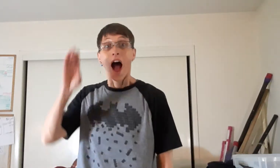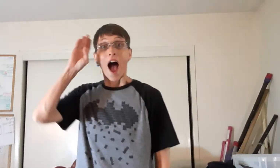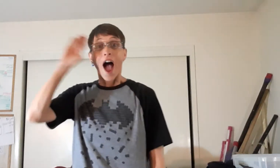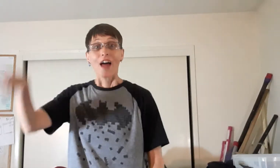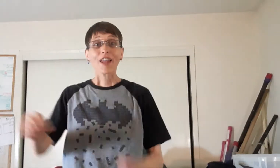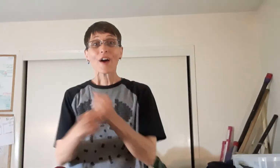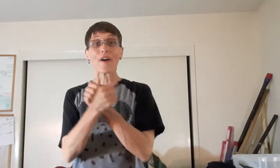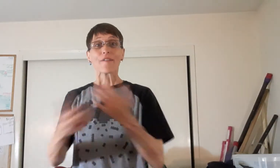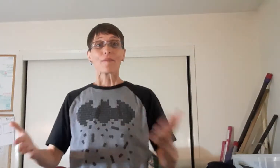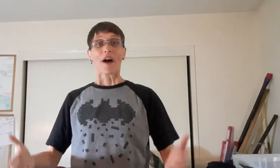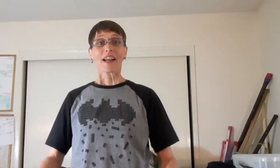Hello everybody!